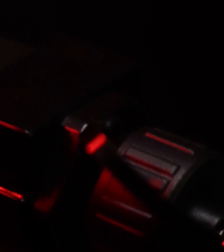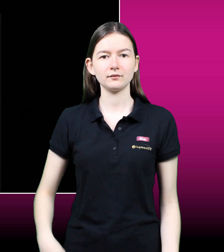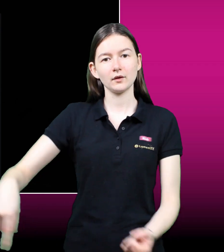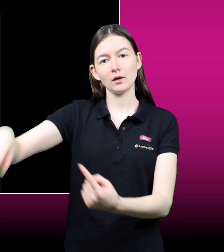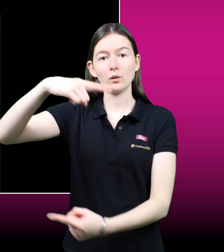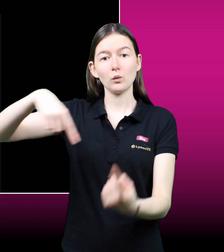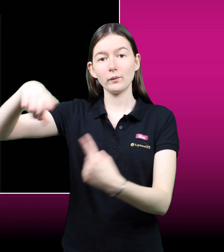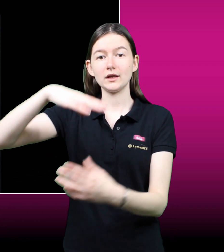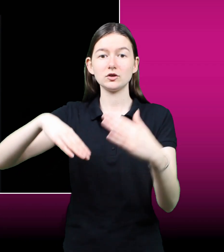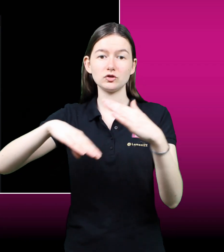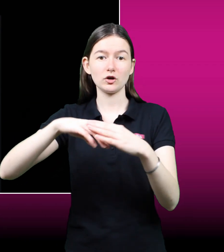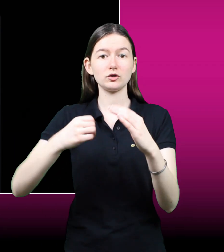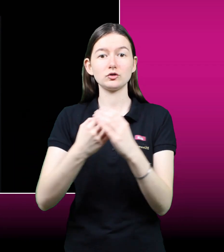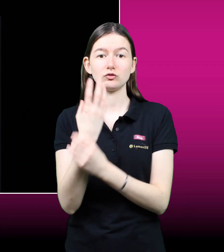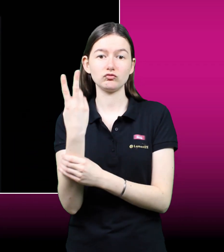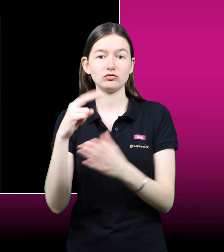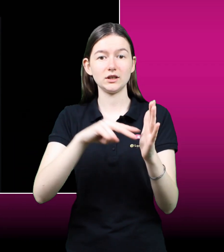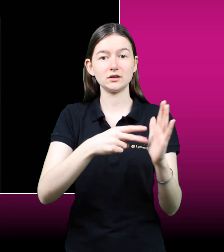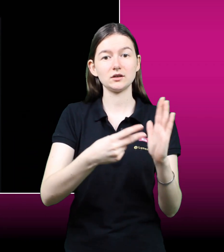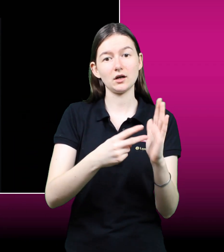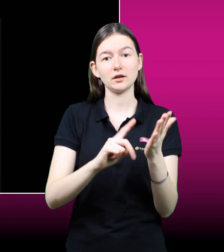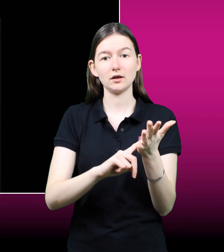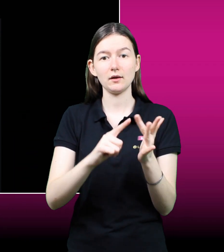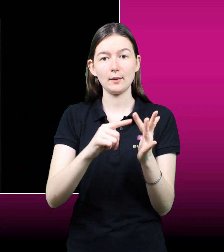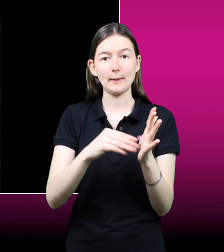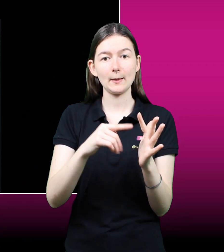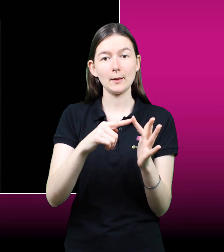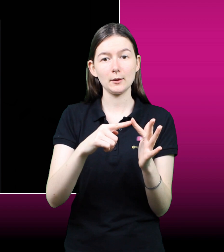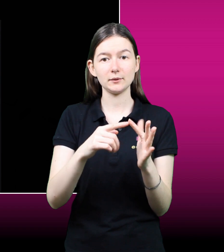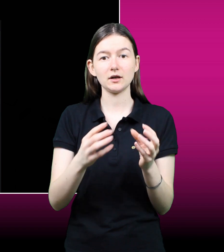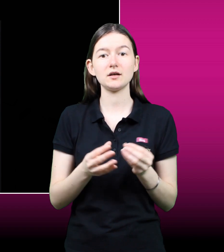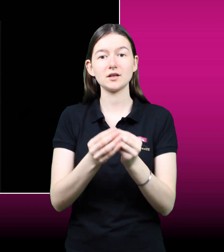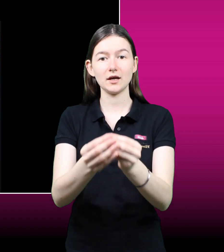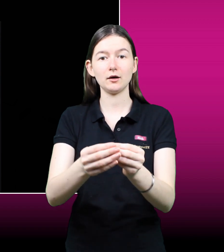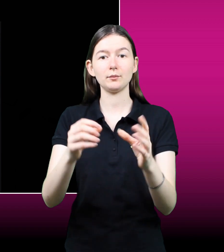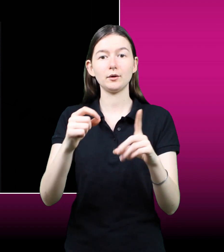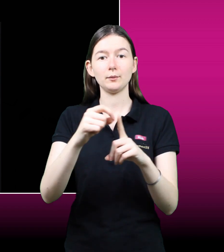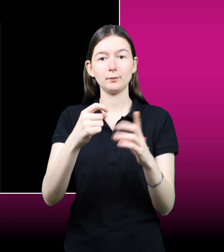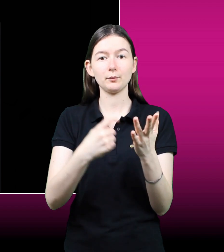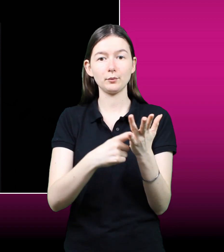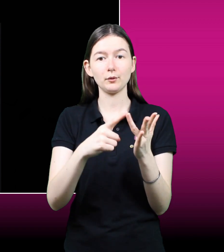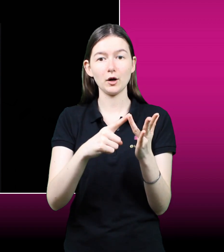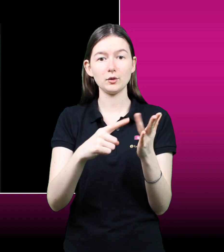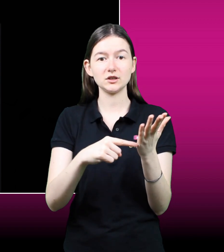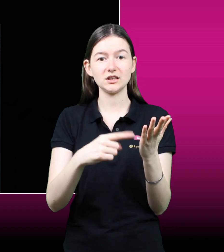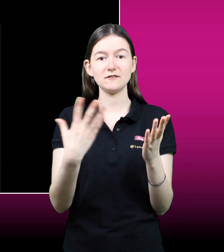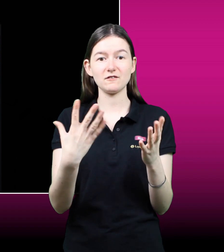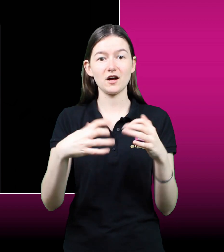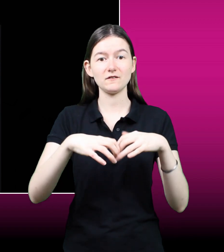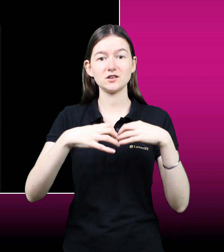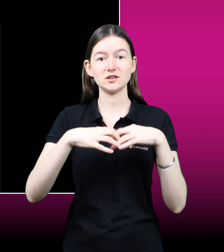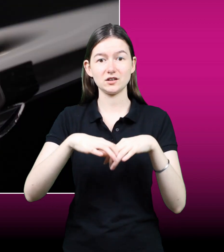We have totally redesigned the Luminize-enabled Pro T5 system, and have designed a brand new locking